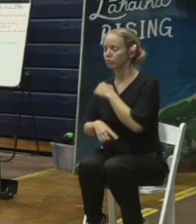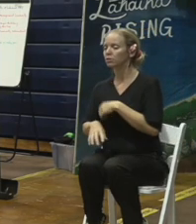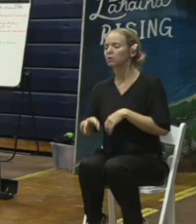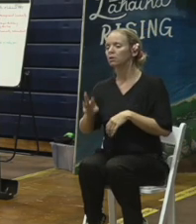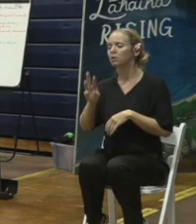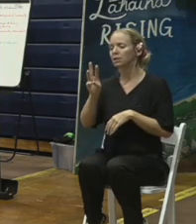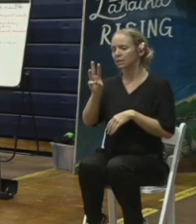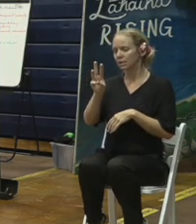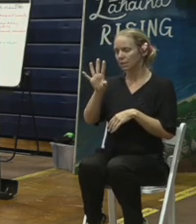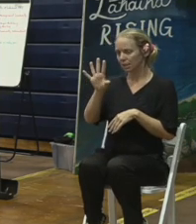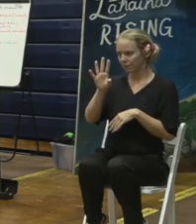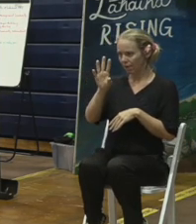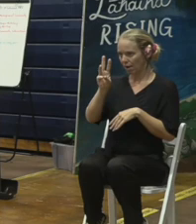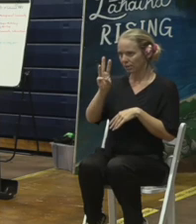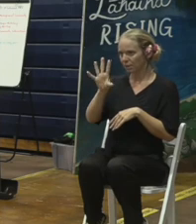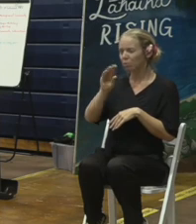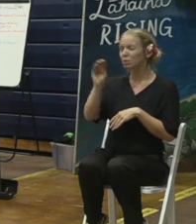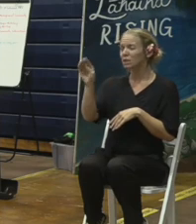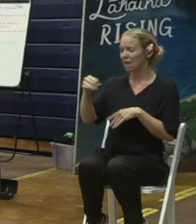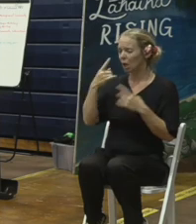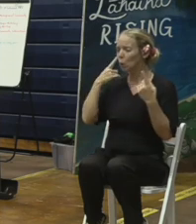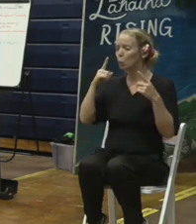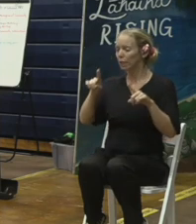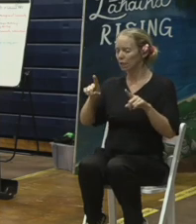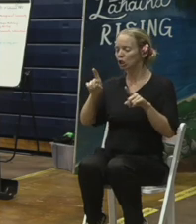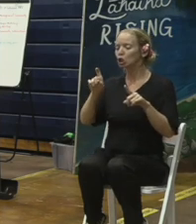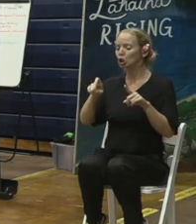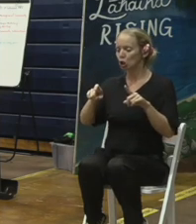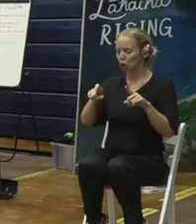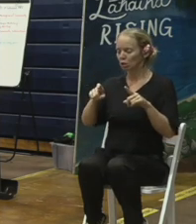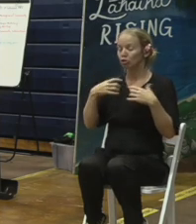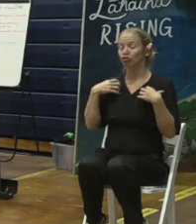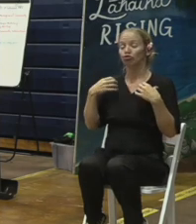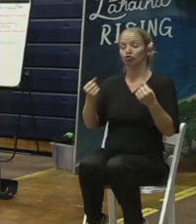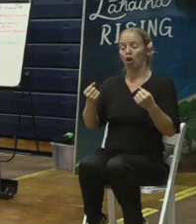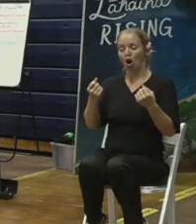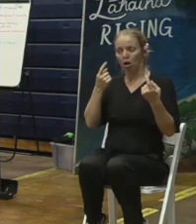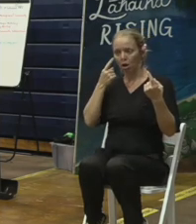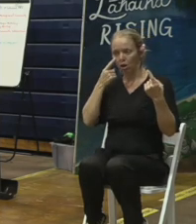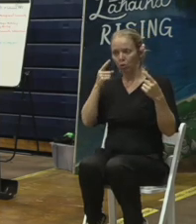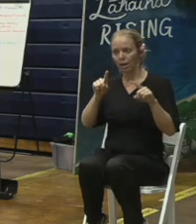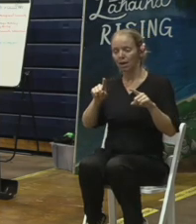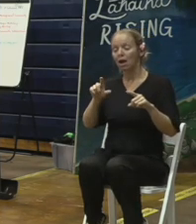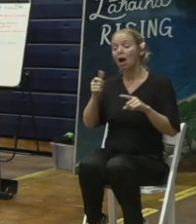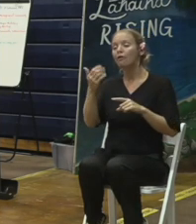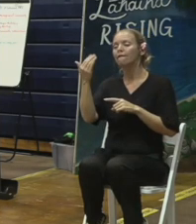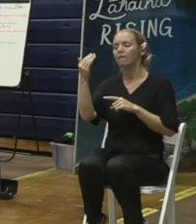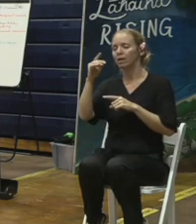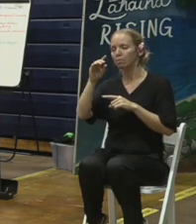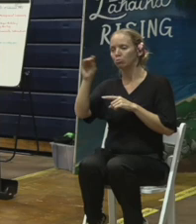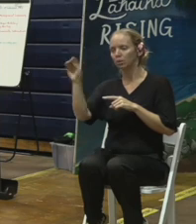of our community agreed with that strongly agreed another 15% agreed